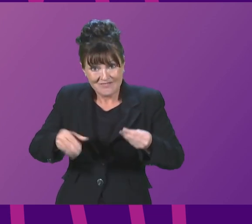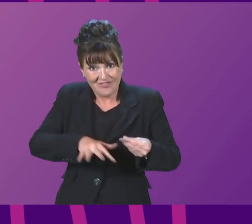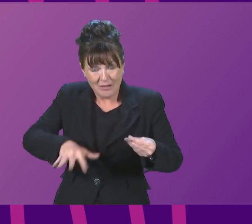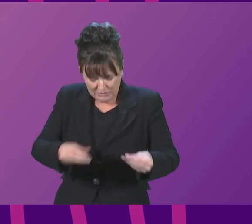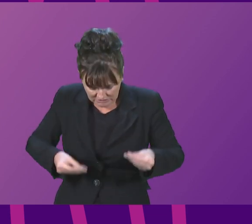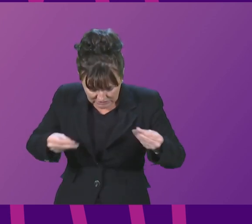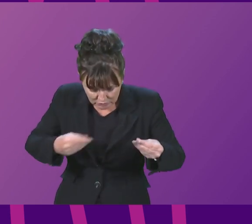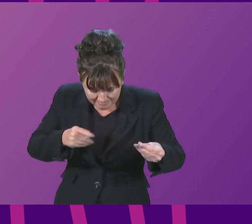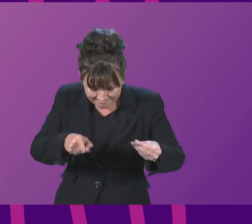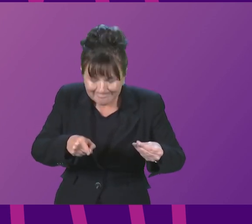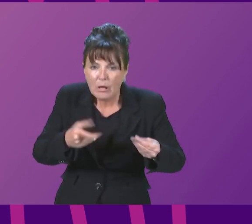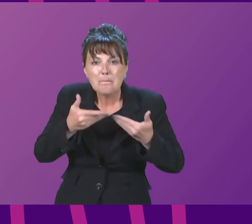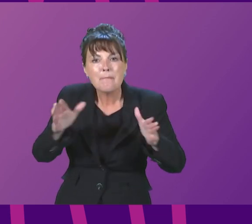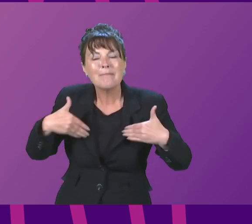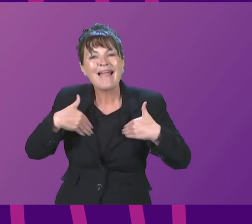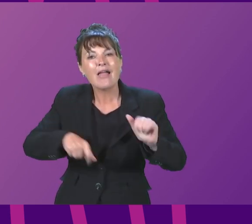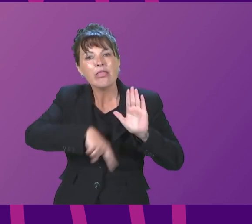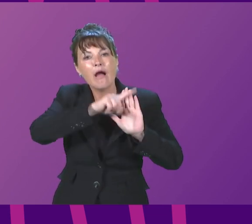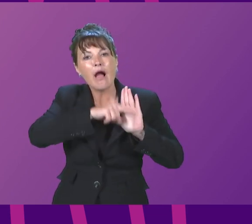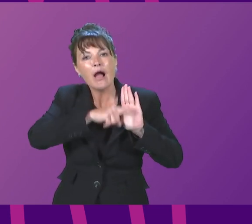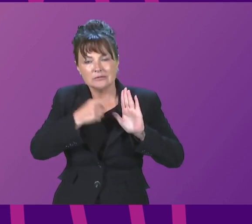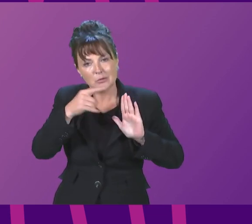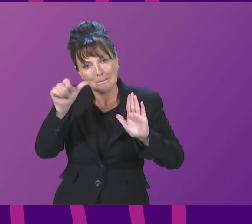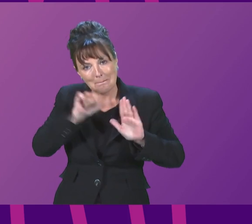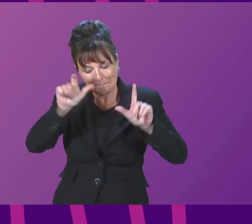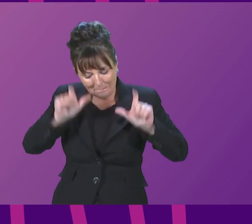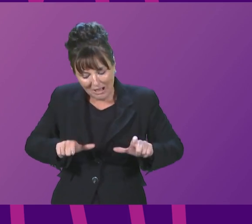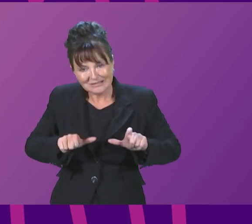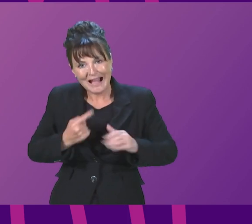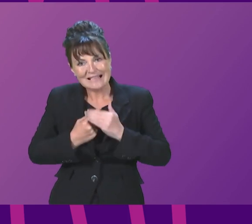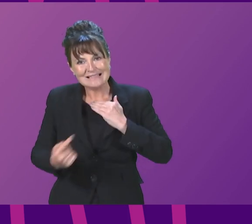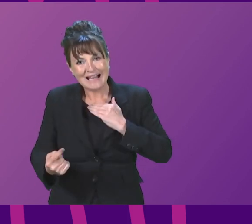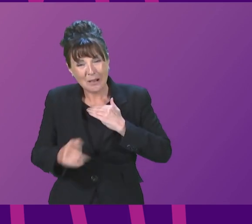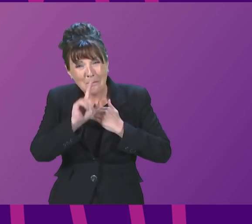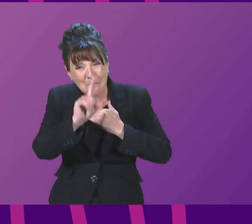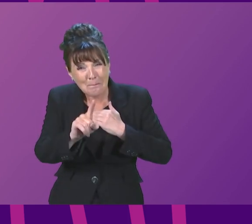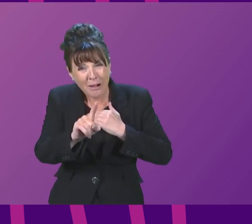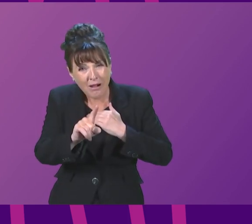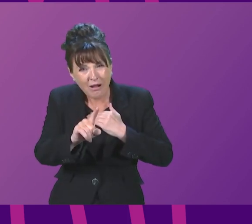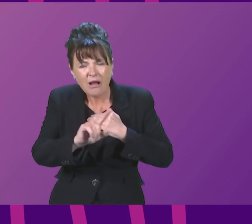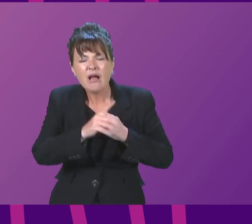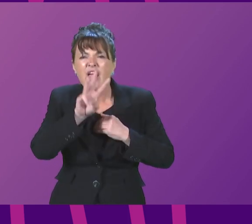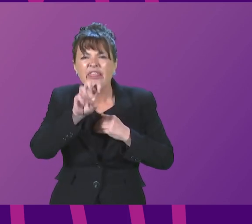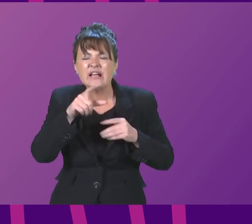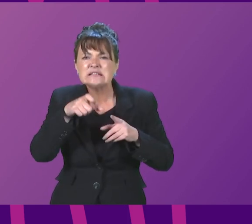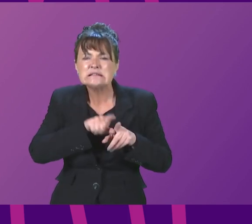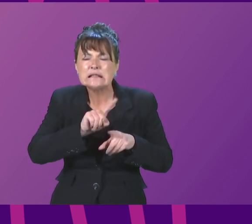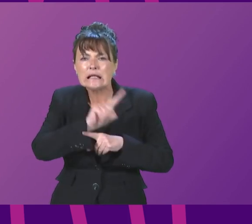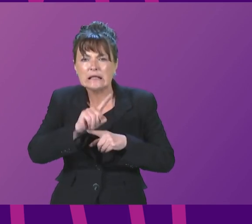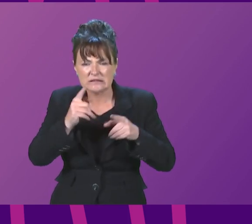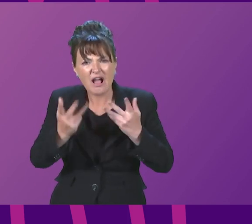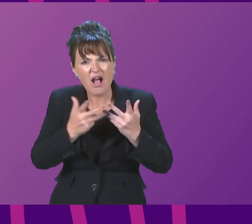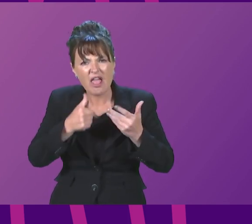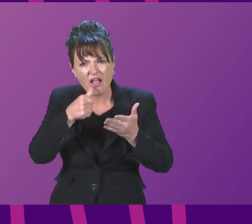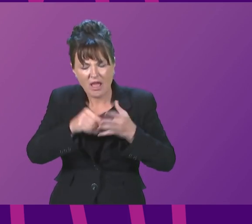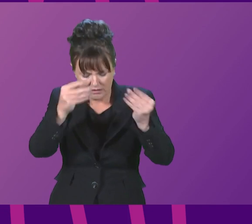required to isolate. But the formal exclusion letter they received 13 days later gave contradictory advice. So families have had